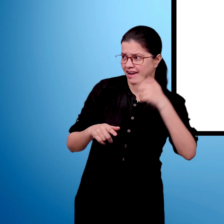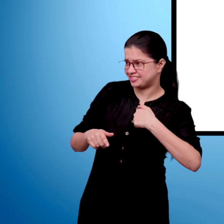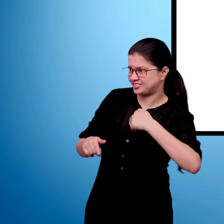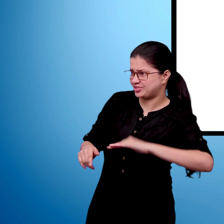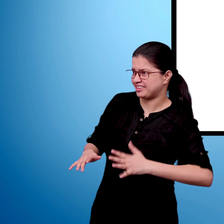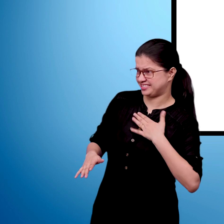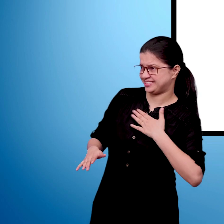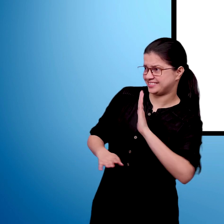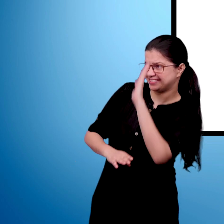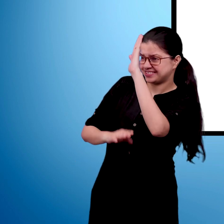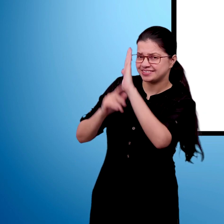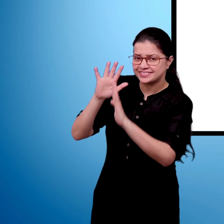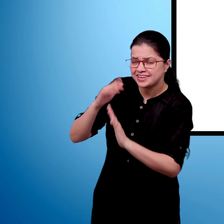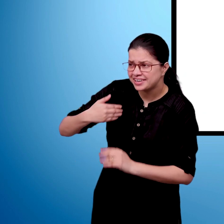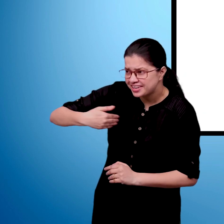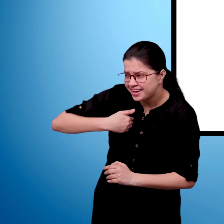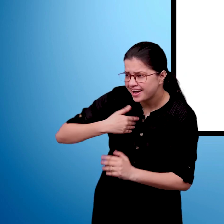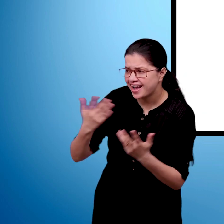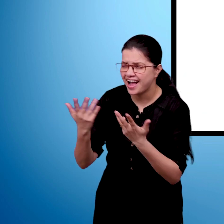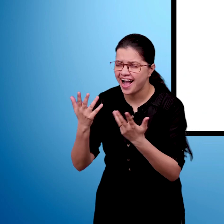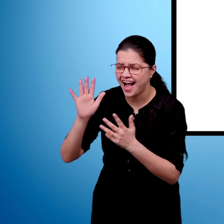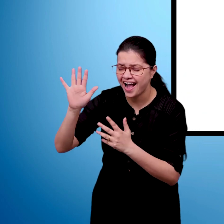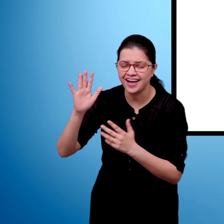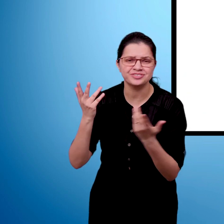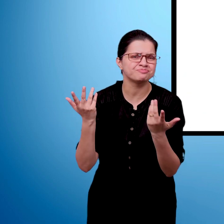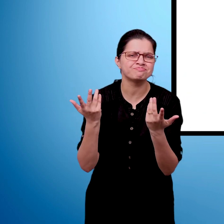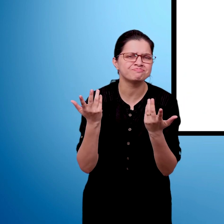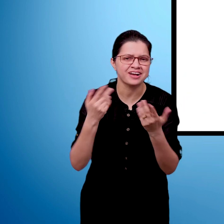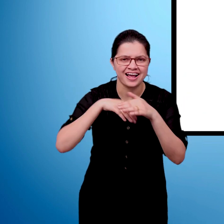says, My pencil box is long and my ball is round.